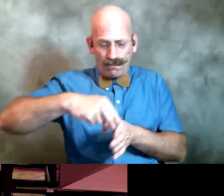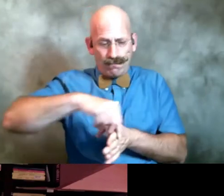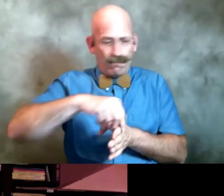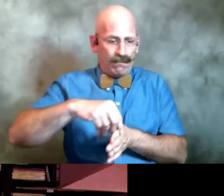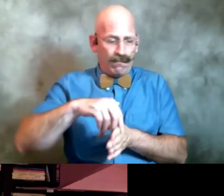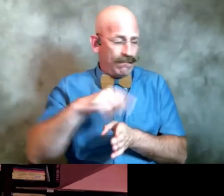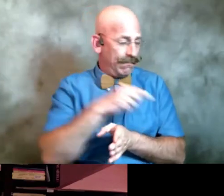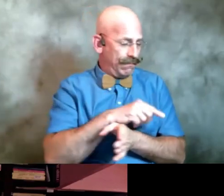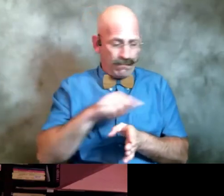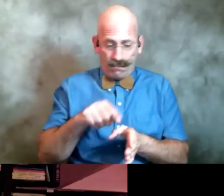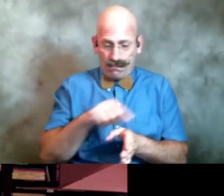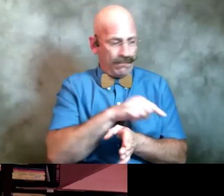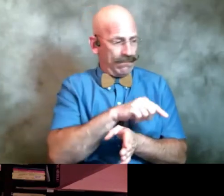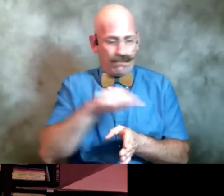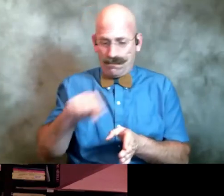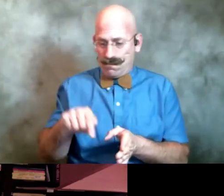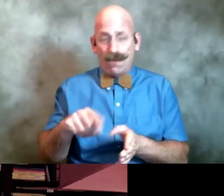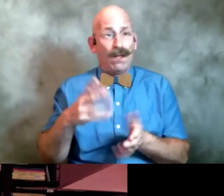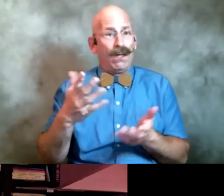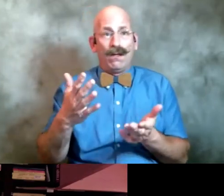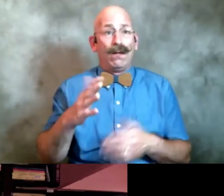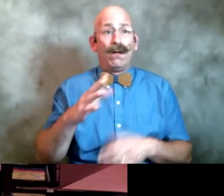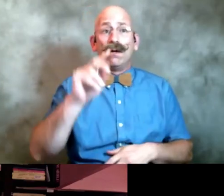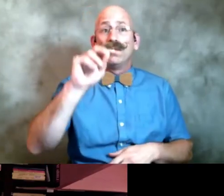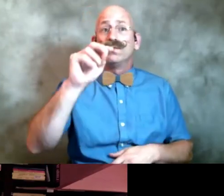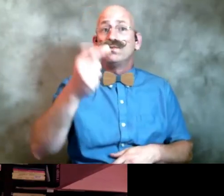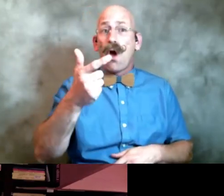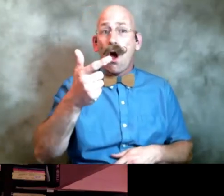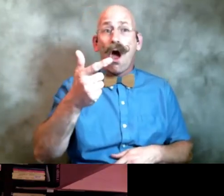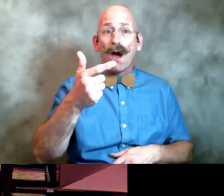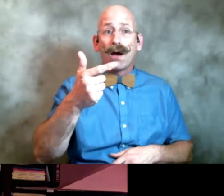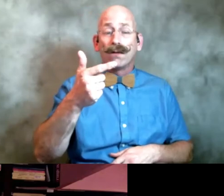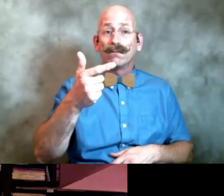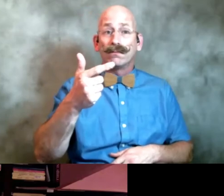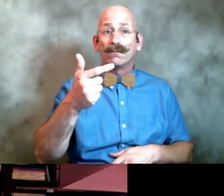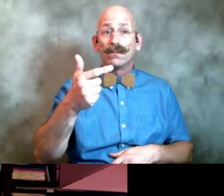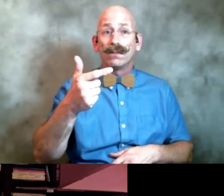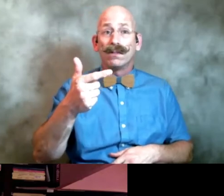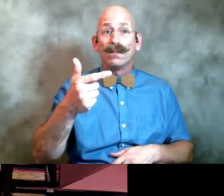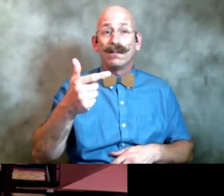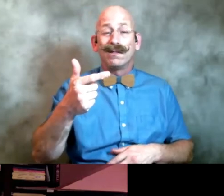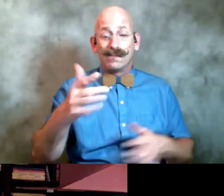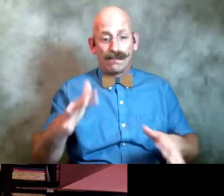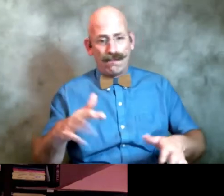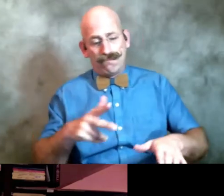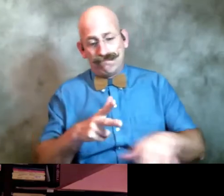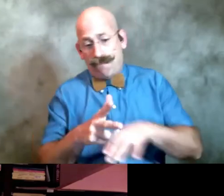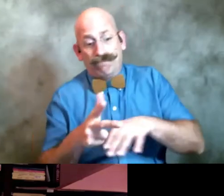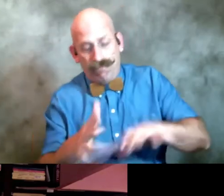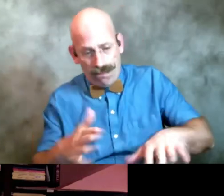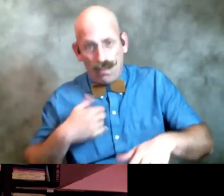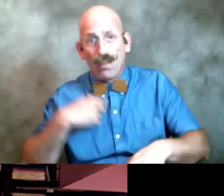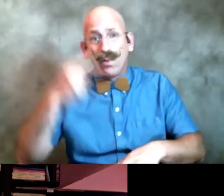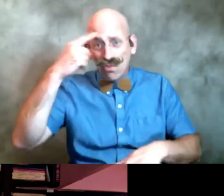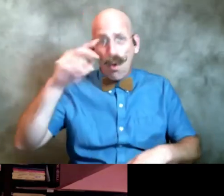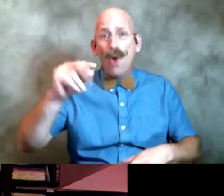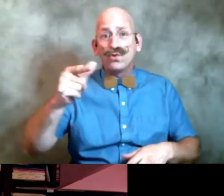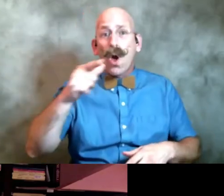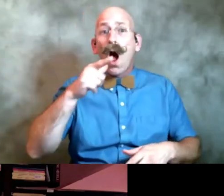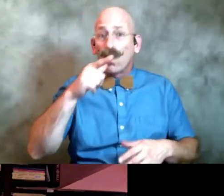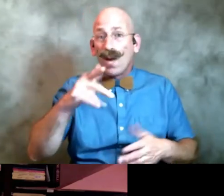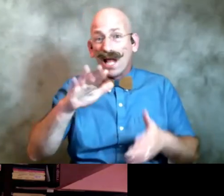you know the the dog took a long time to get better when we thought he might die and it was